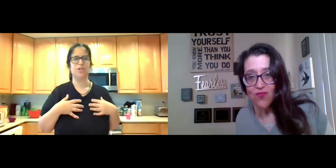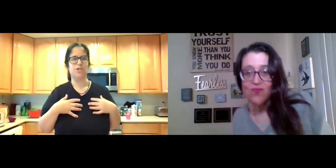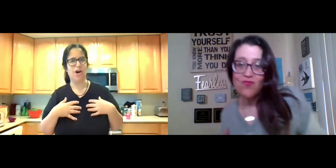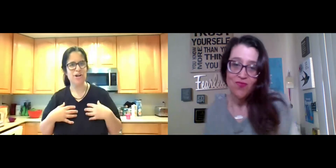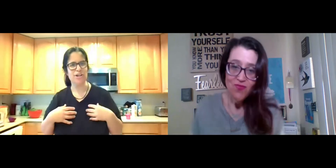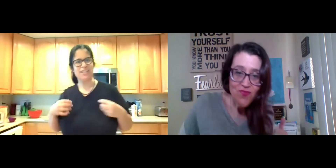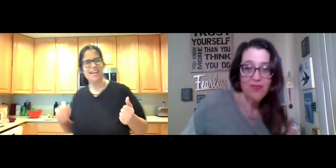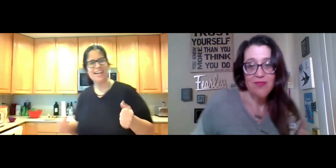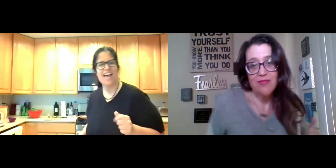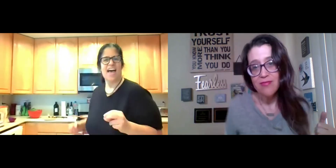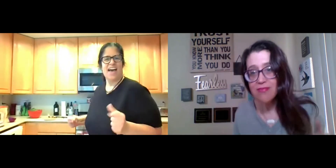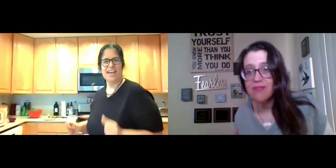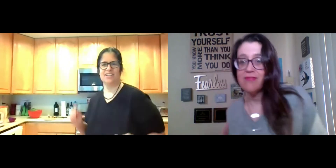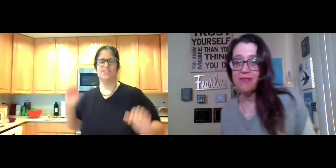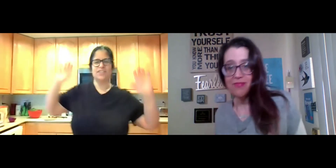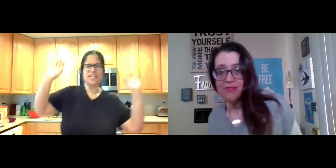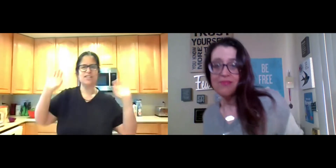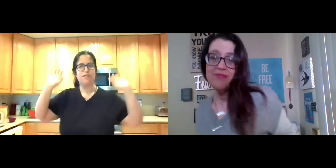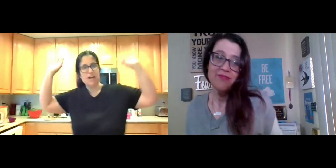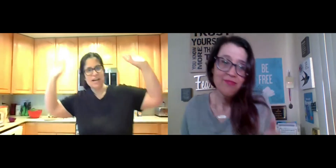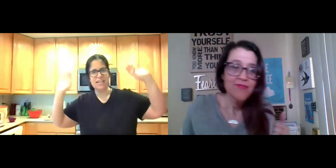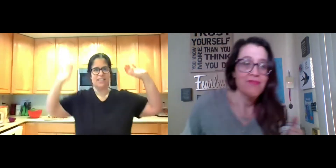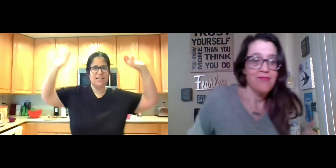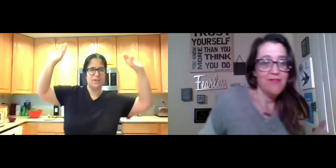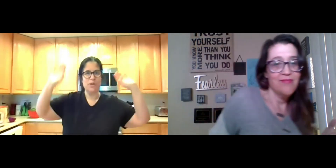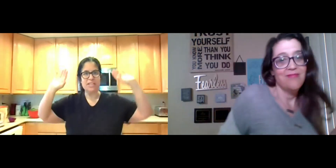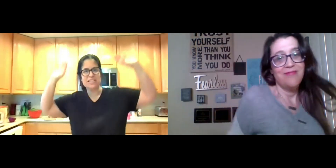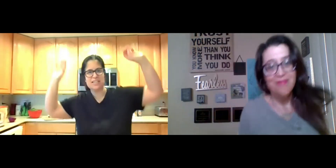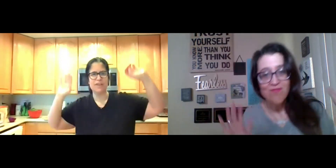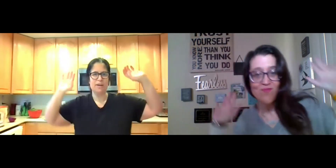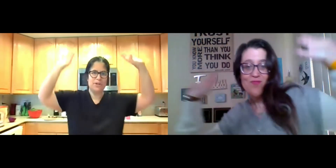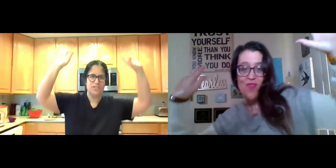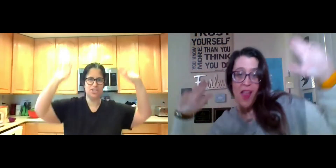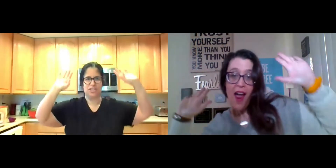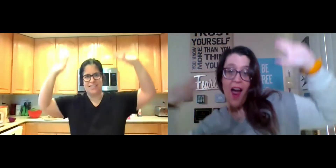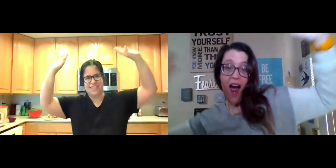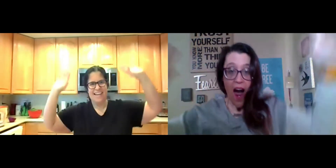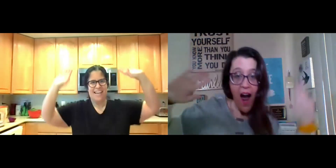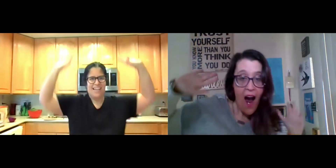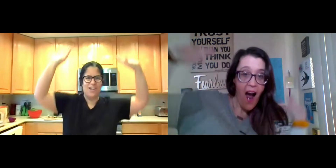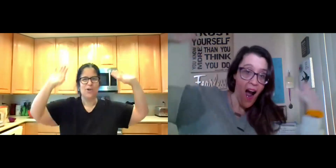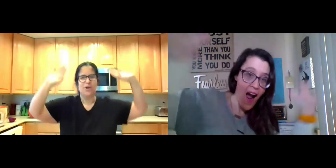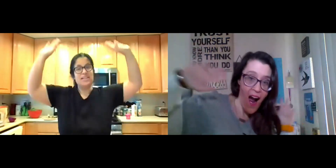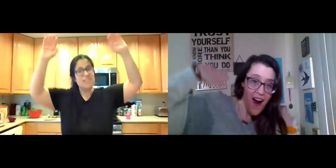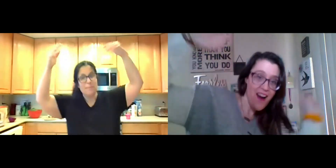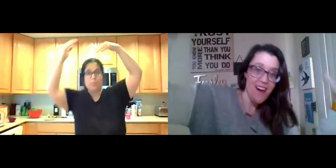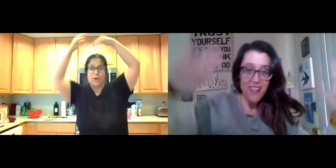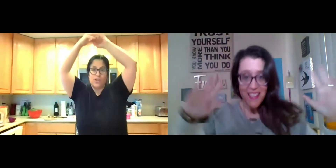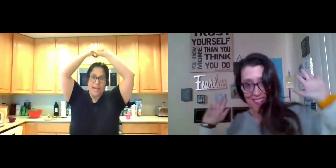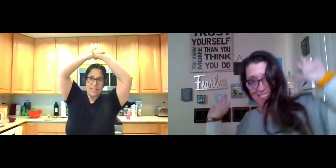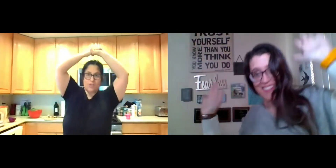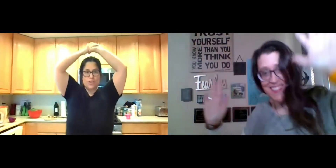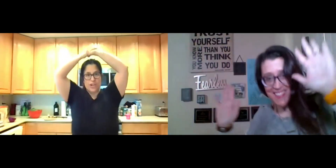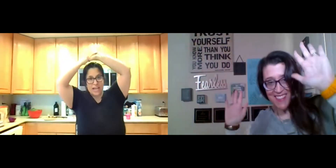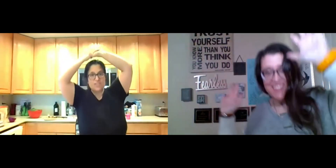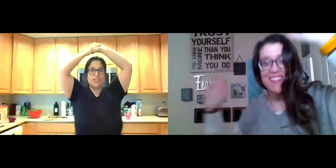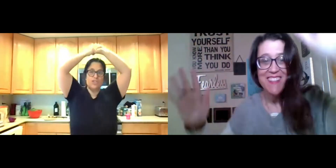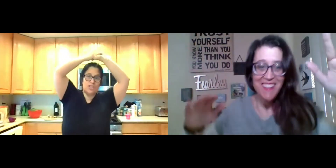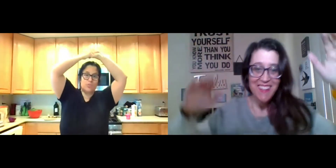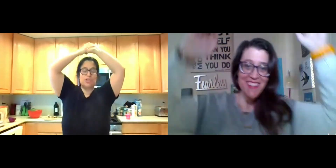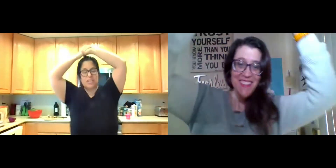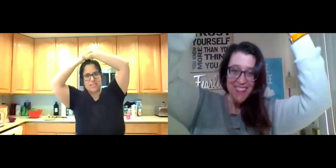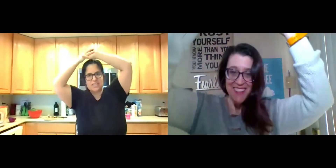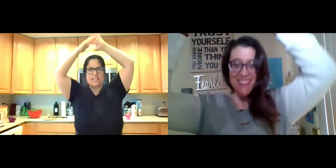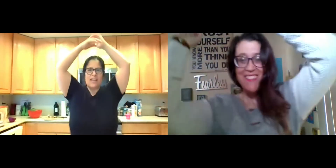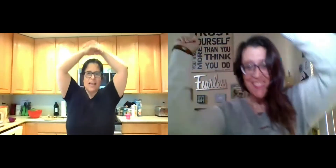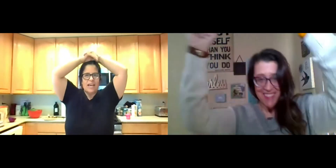blood flow to your heart. And it's fun. It raises the vibration. You know, anytime you put your hands over your heads, you can